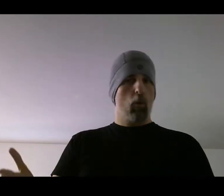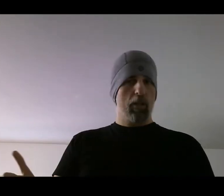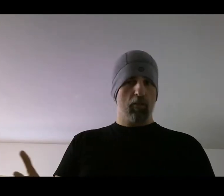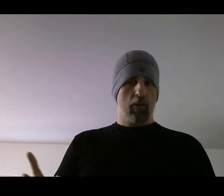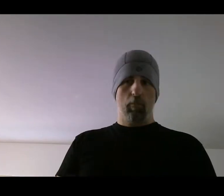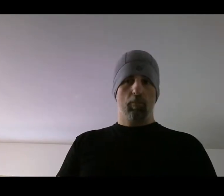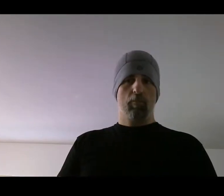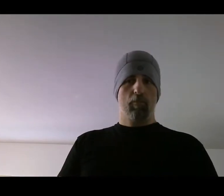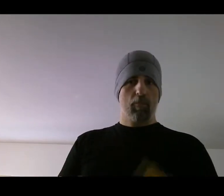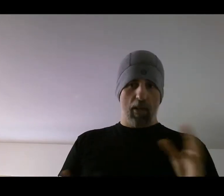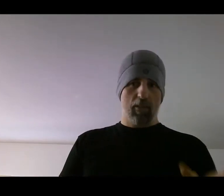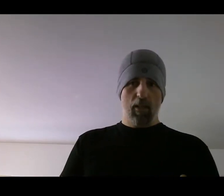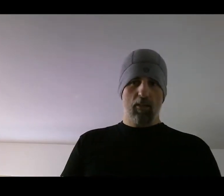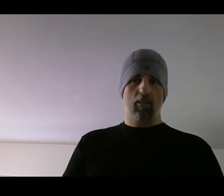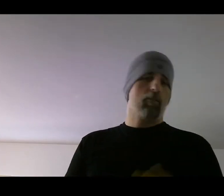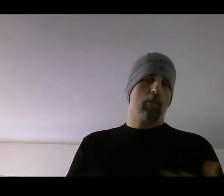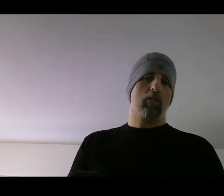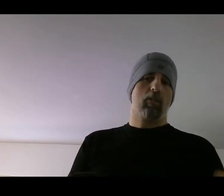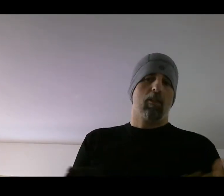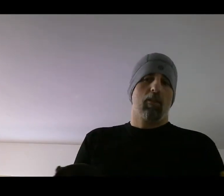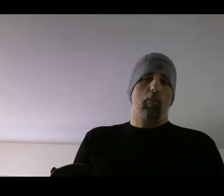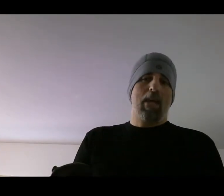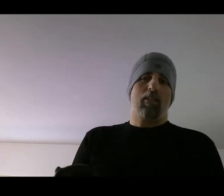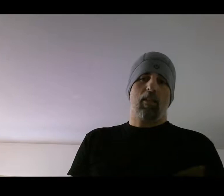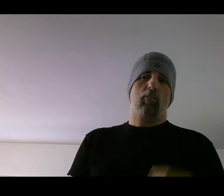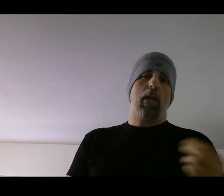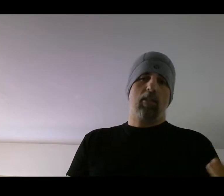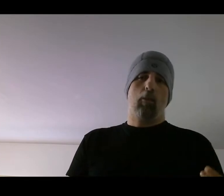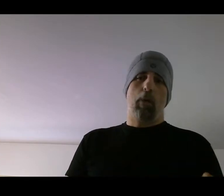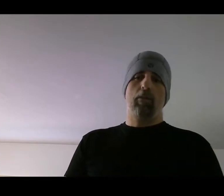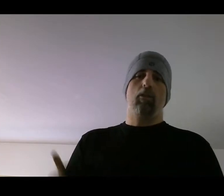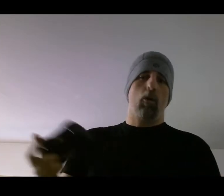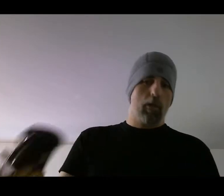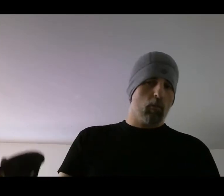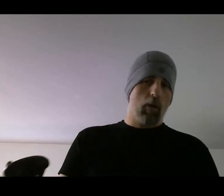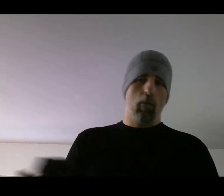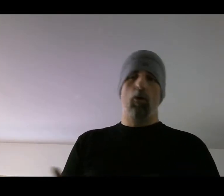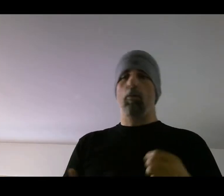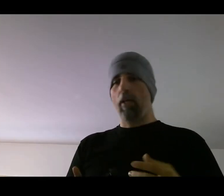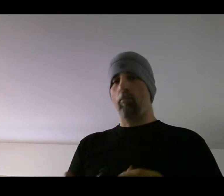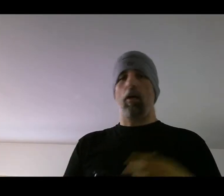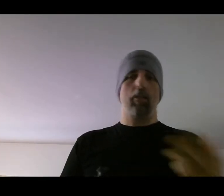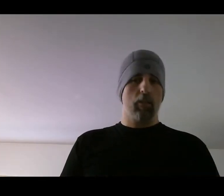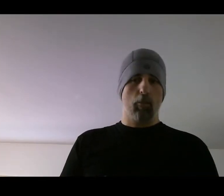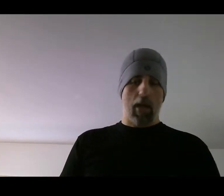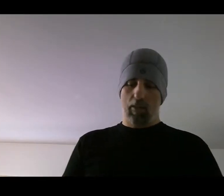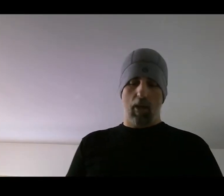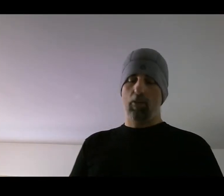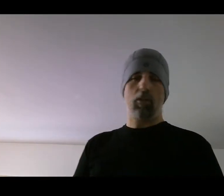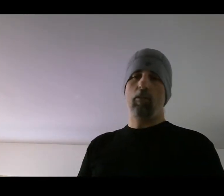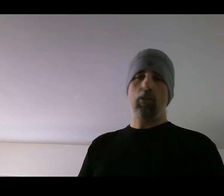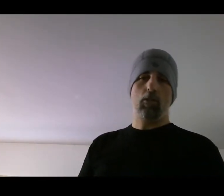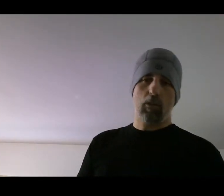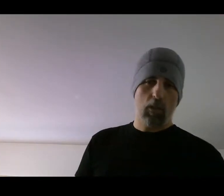different ideas. The basic is pressing a button, you go into one mode, you press a button, and then back to the other. You can even use the